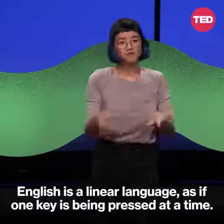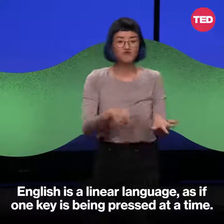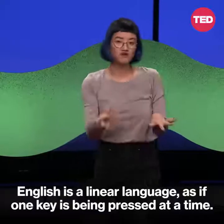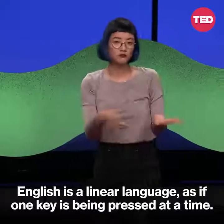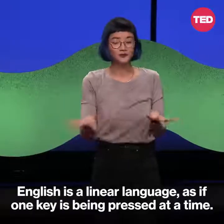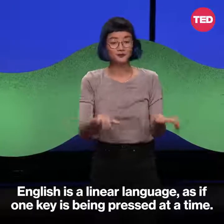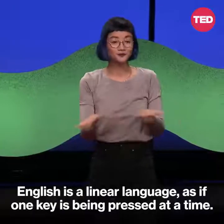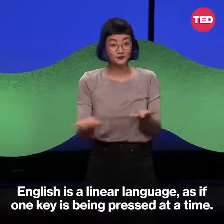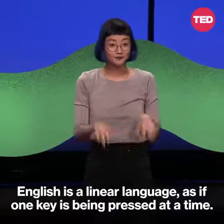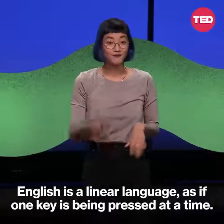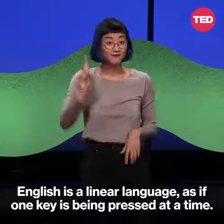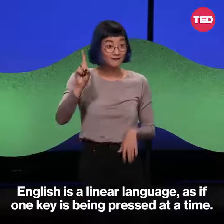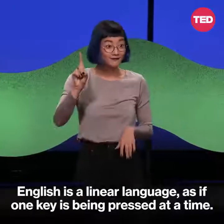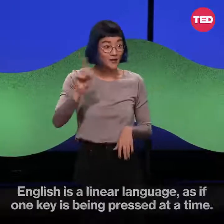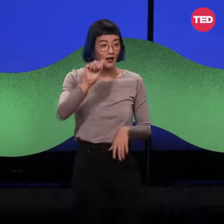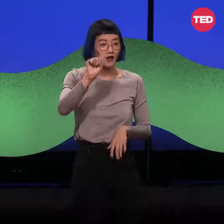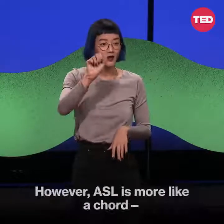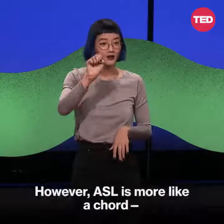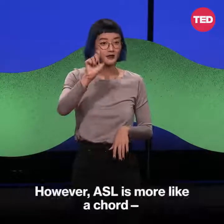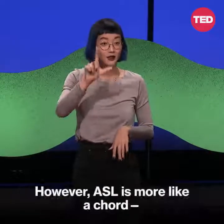key is being pressed at a time. However,